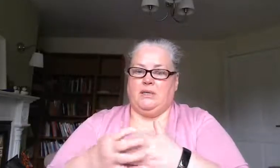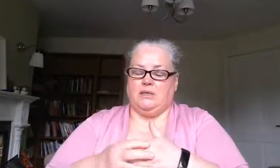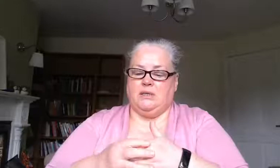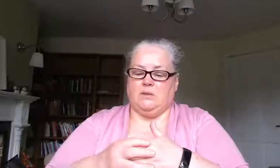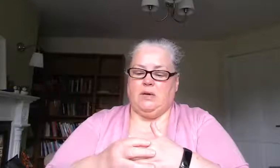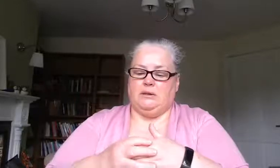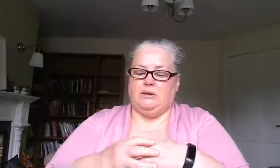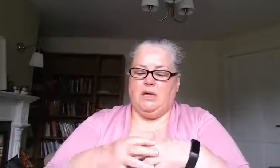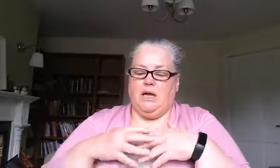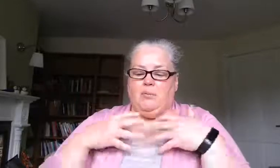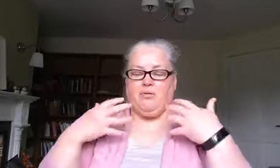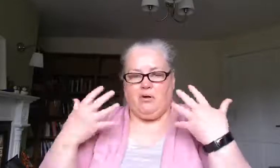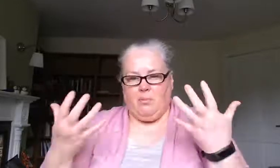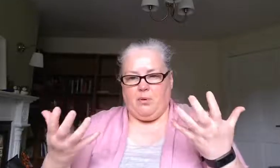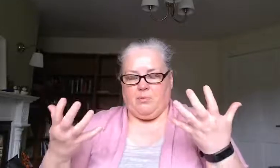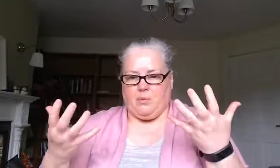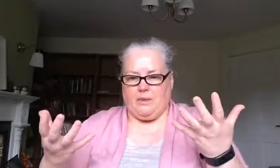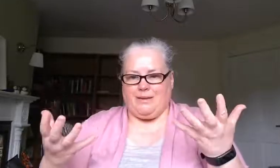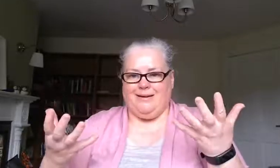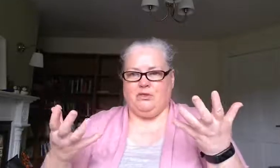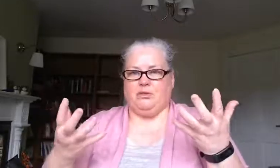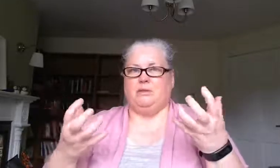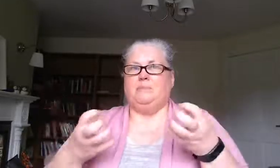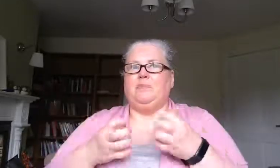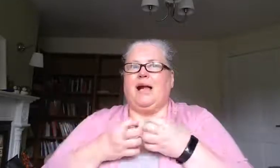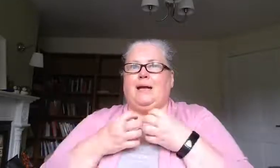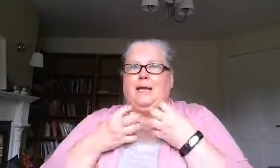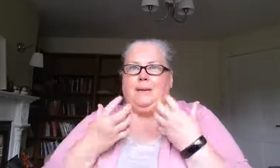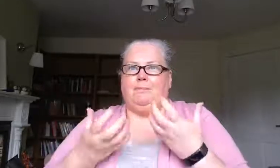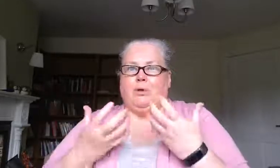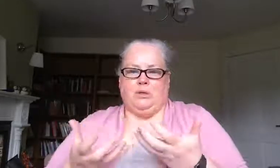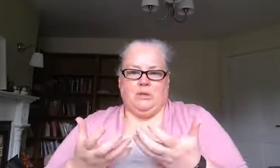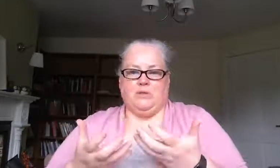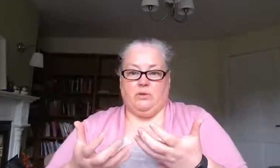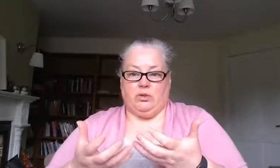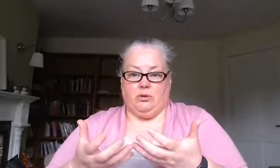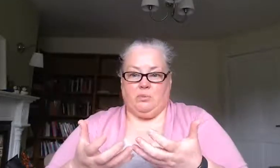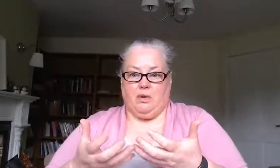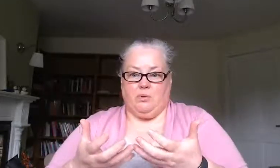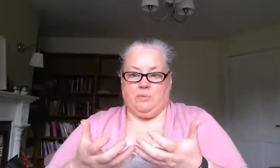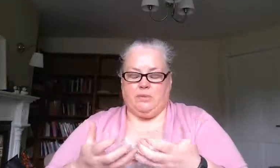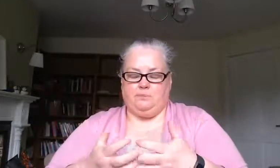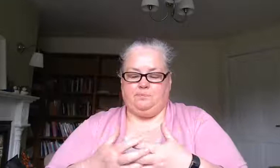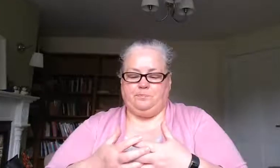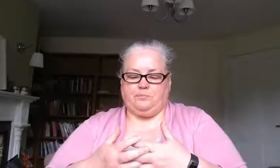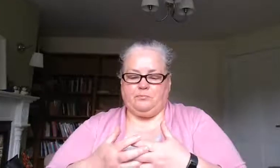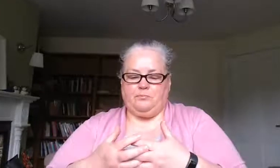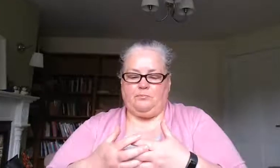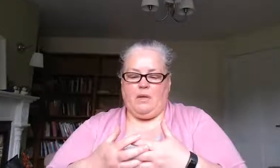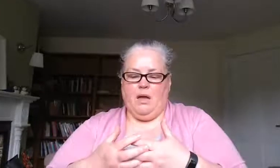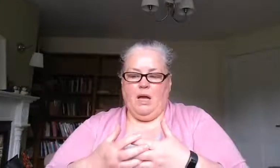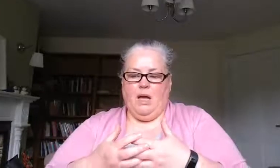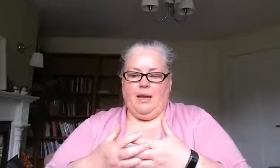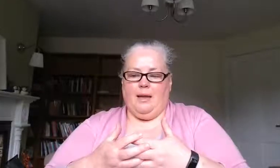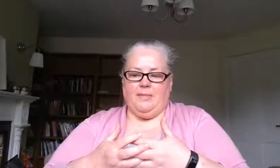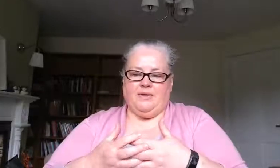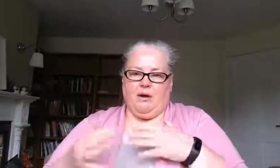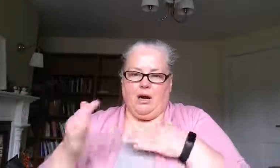as well and problems with attention and impulse control problems and there are